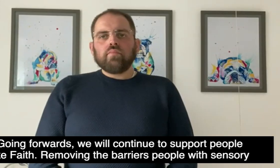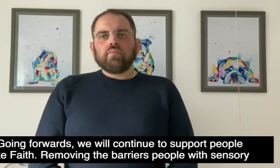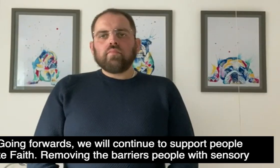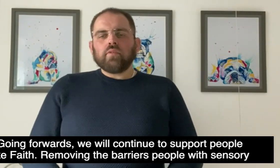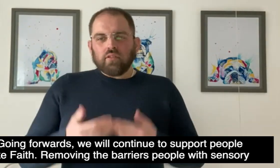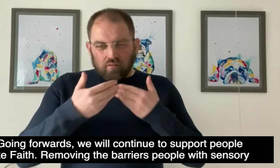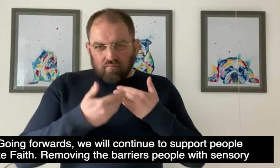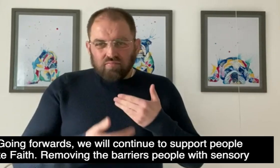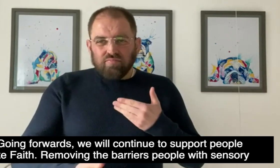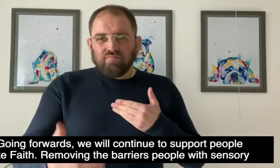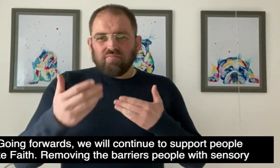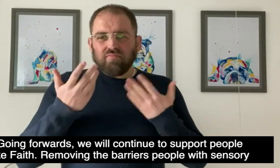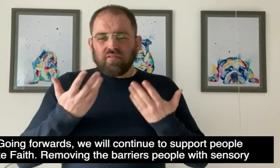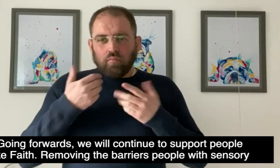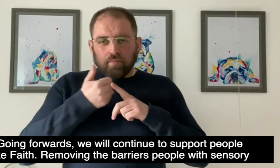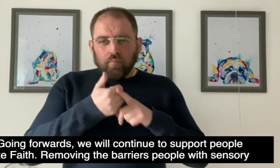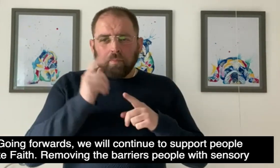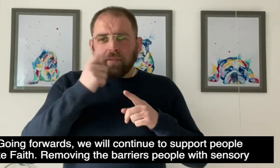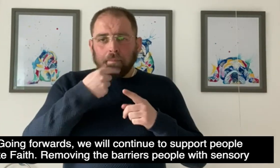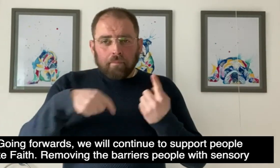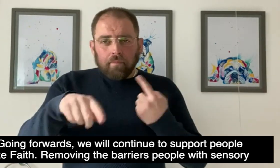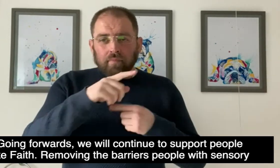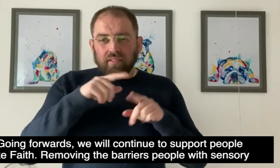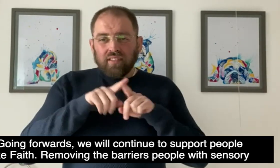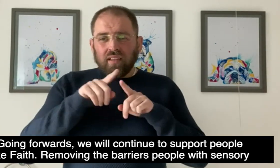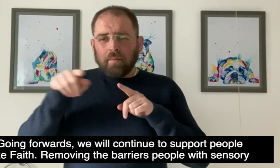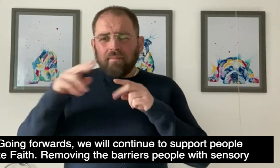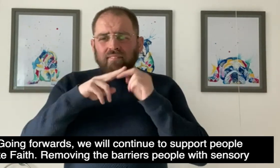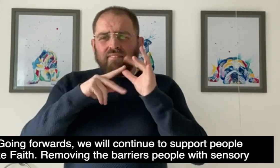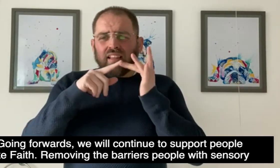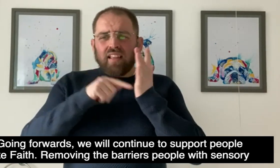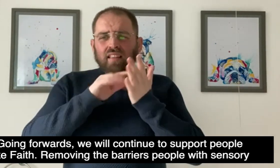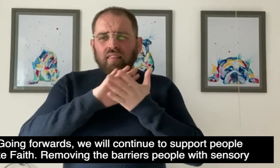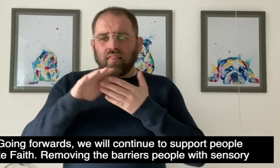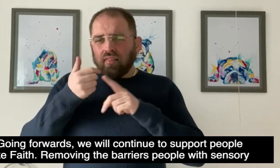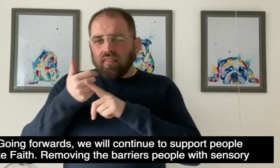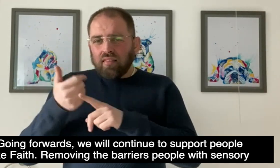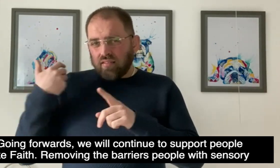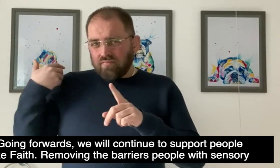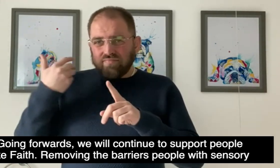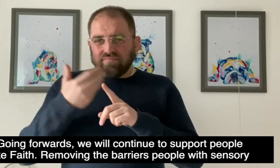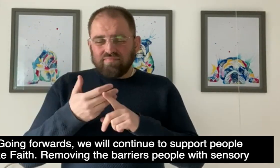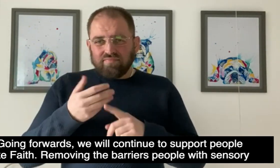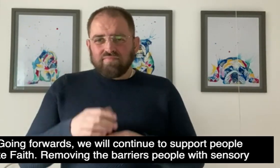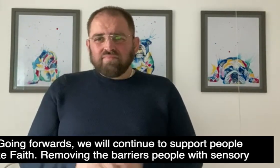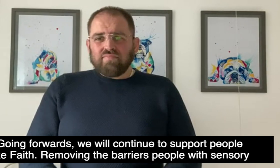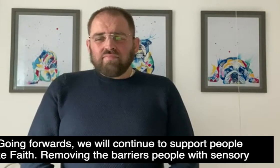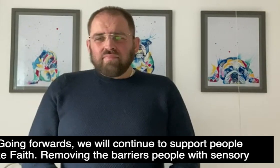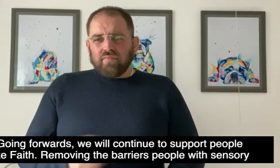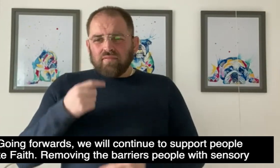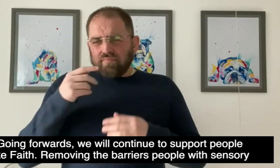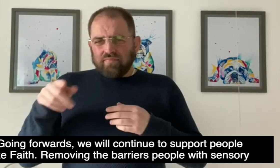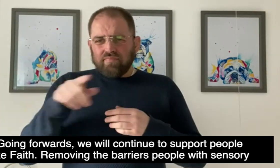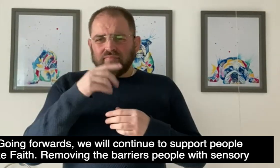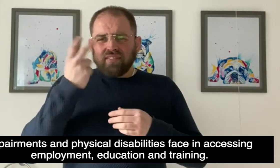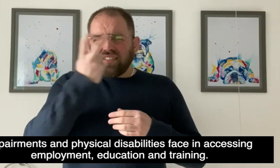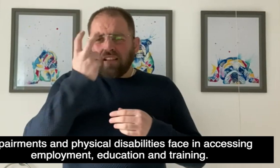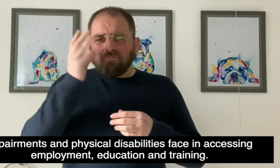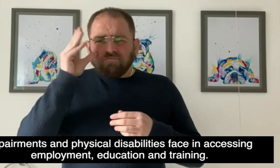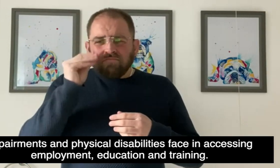Going forwards, we will continue to support people like Faith by removing the barriers that people with sensory impairments